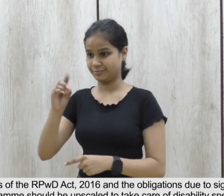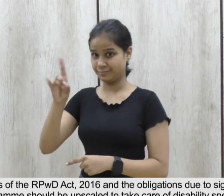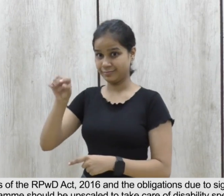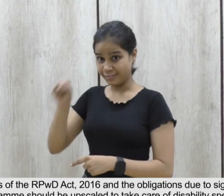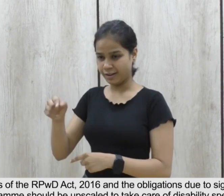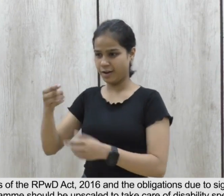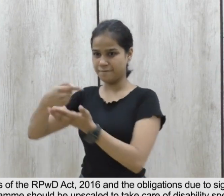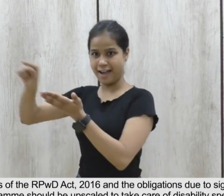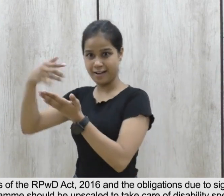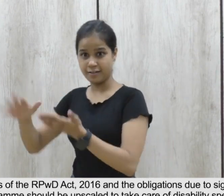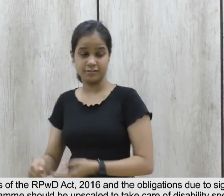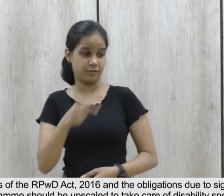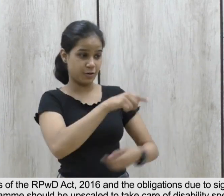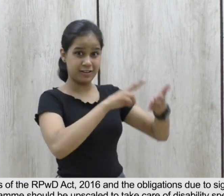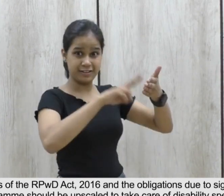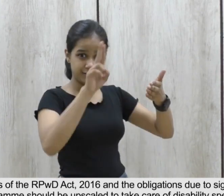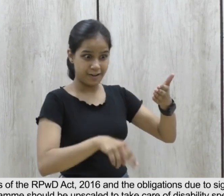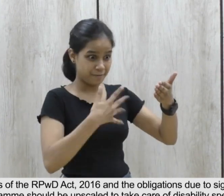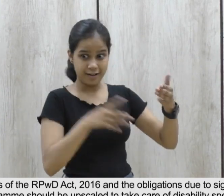due to signing of UNCRPD,